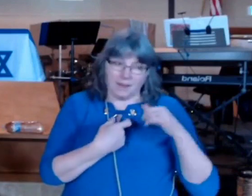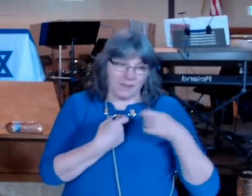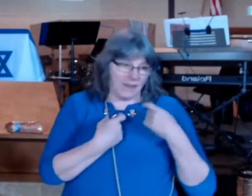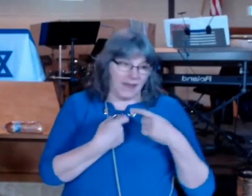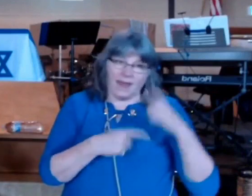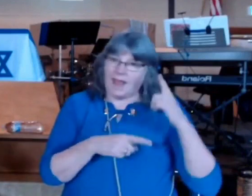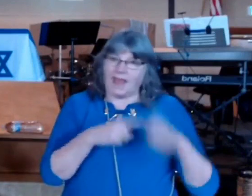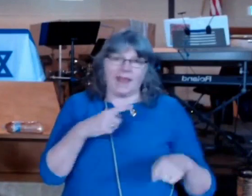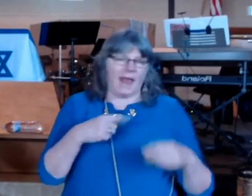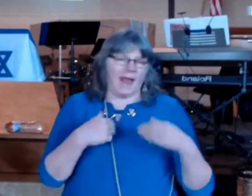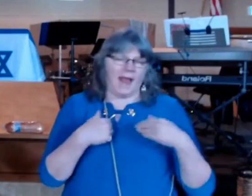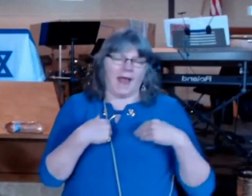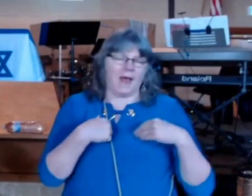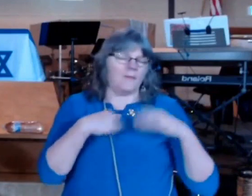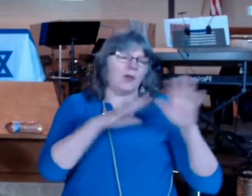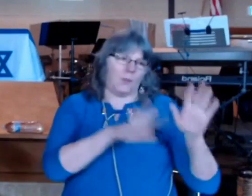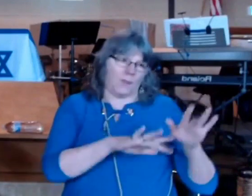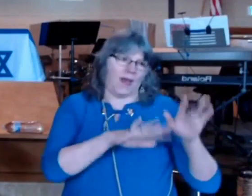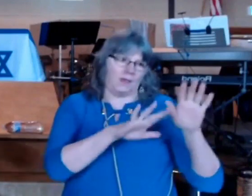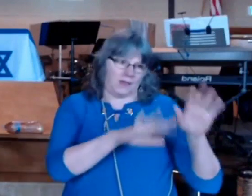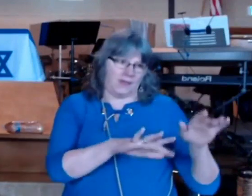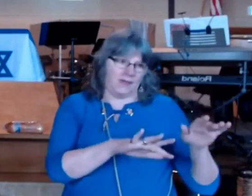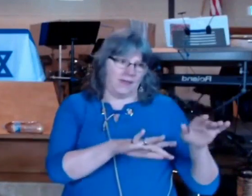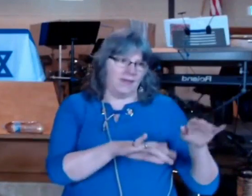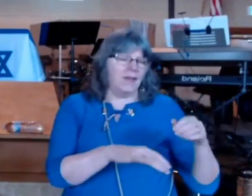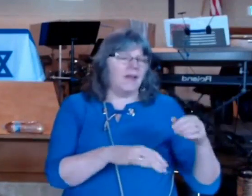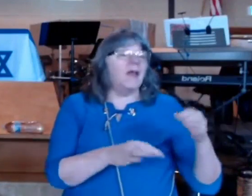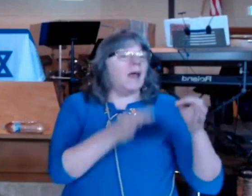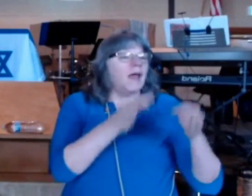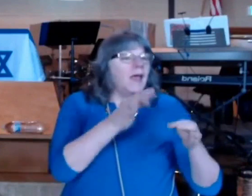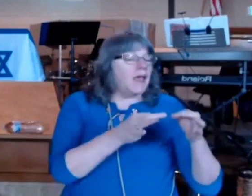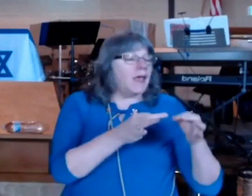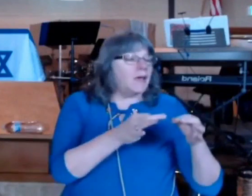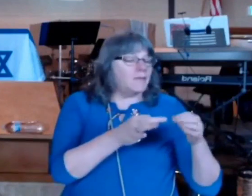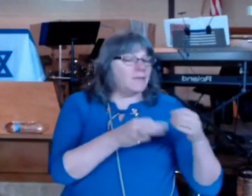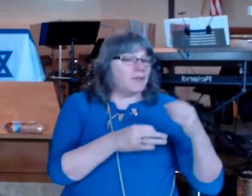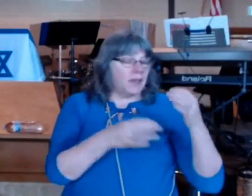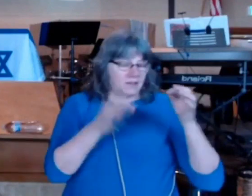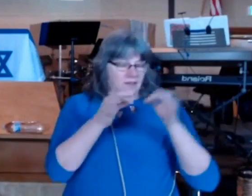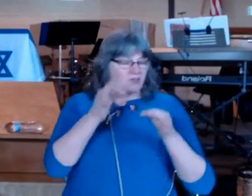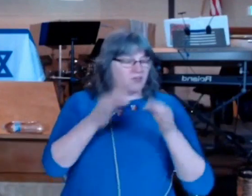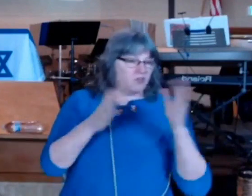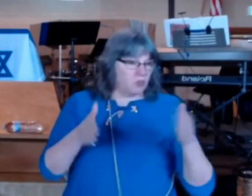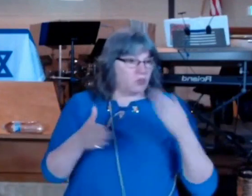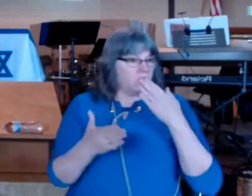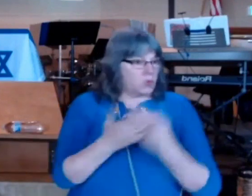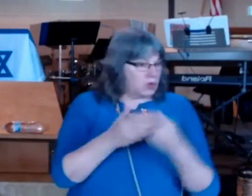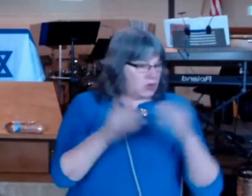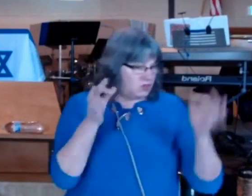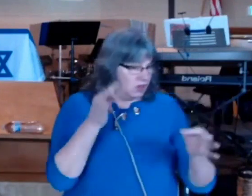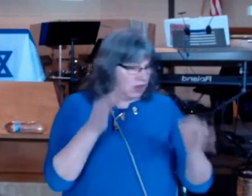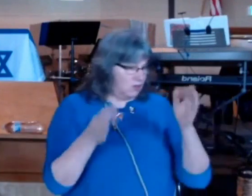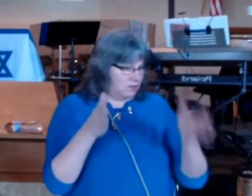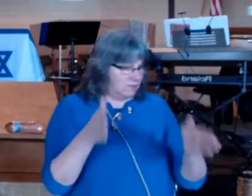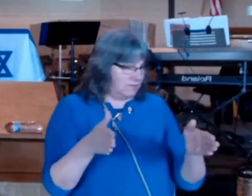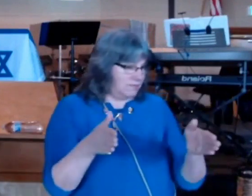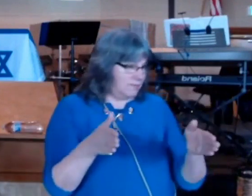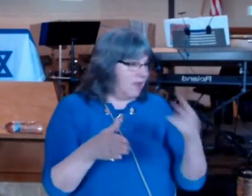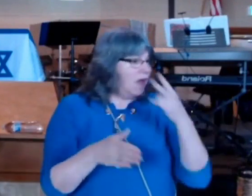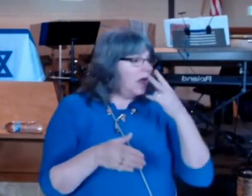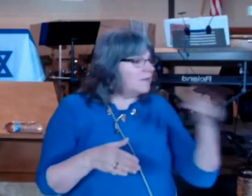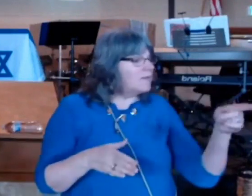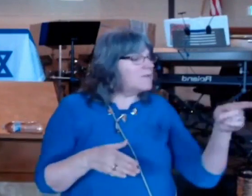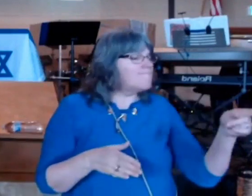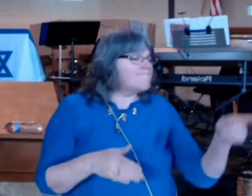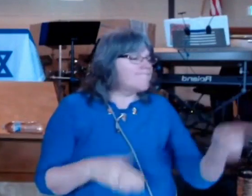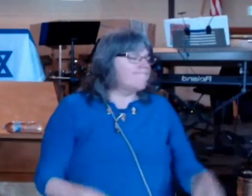they feel sorry for the person they will pervert justice they say justice should not even be perverted